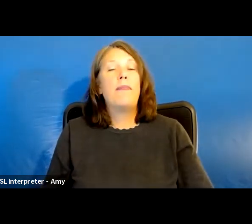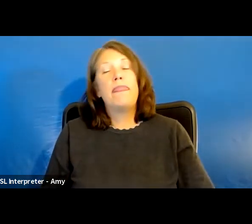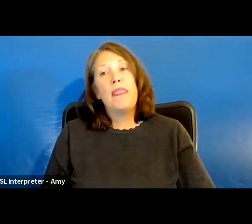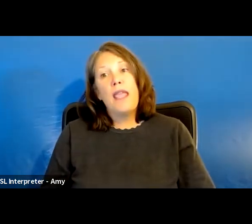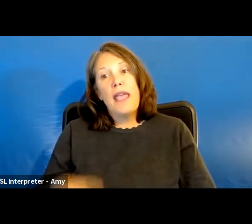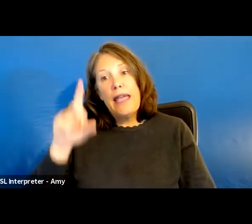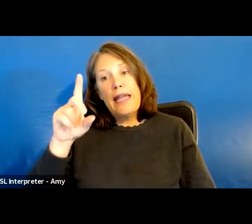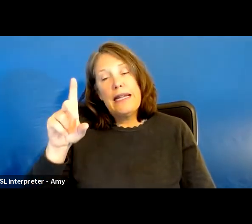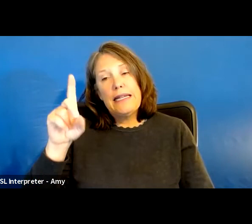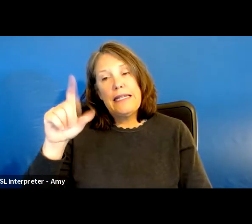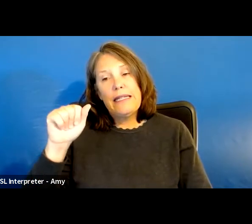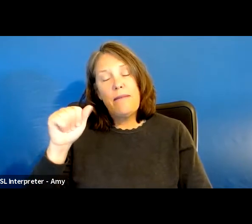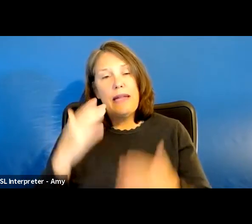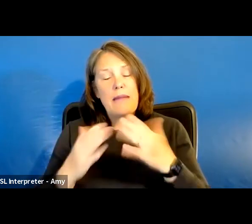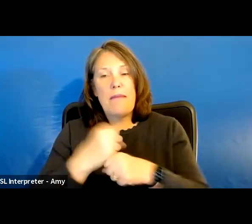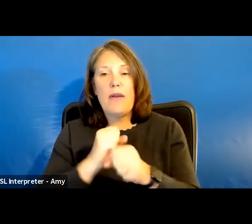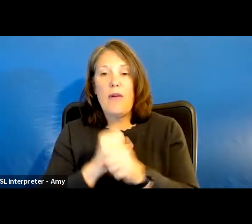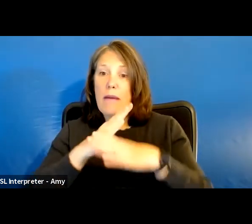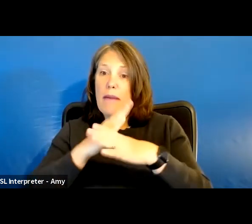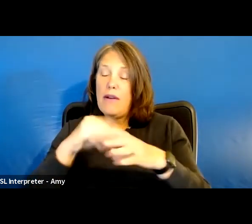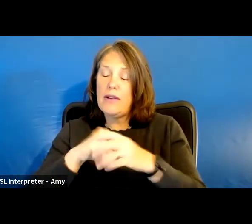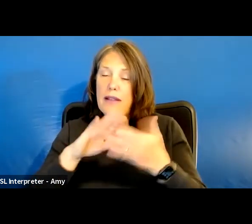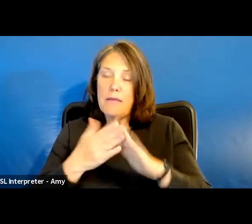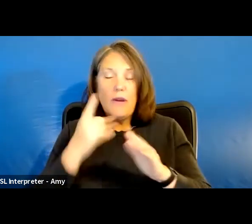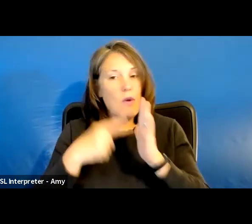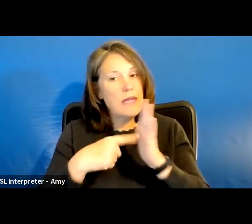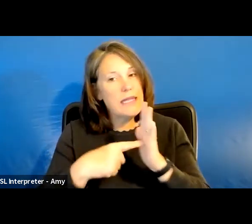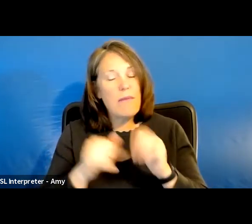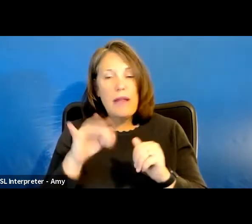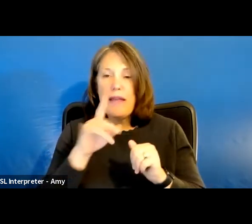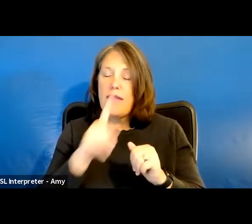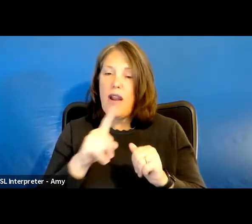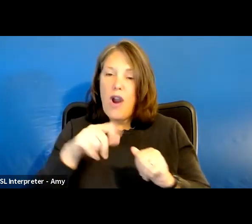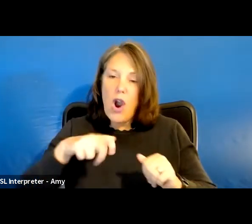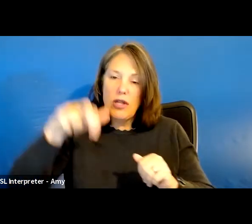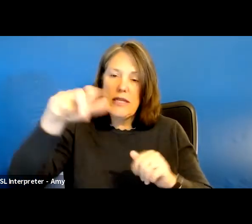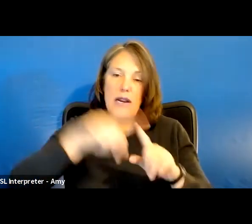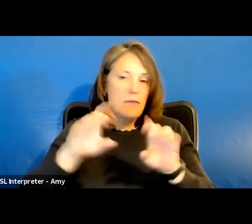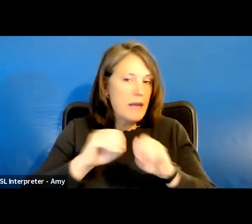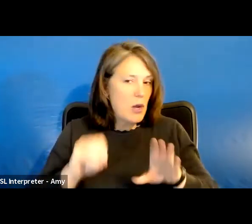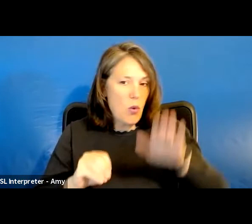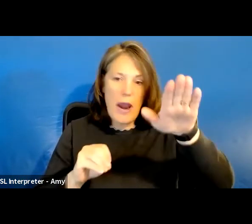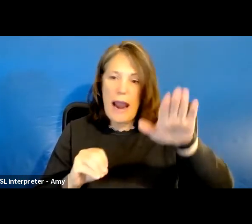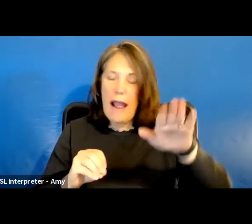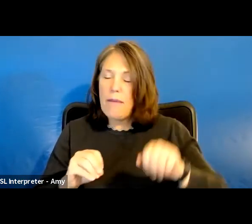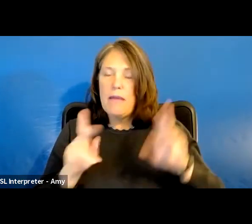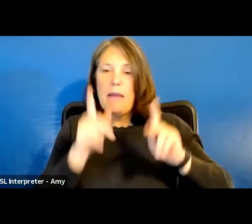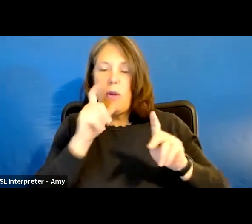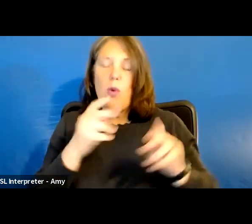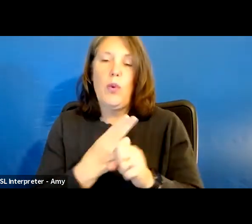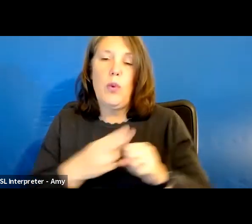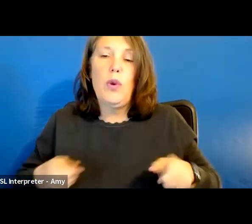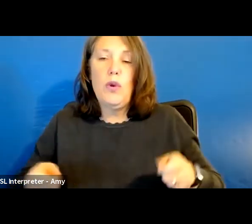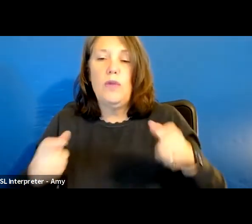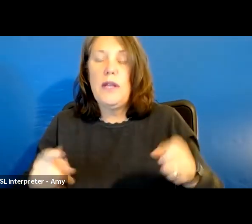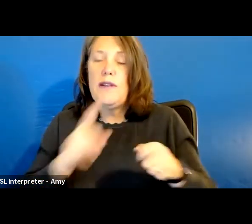may be created by the barriers in our communities. For example, if there are stairs but no ramp into a building, people who use wheelchairs are